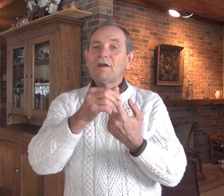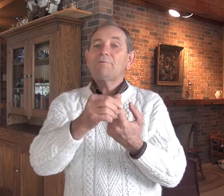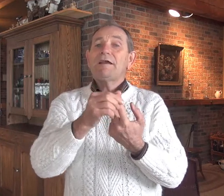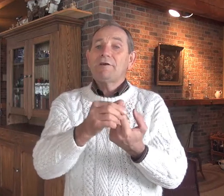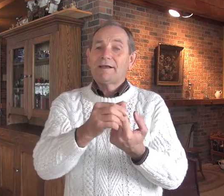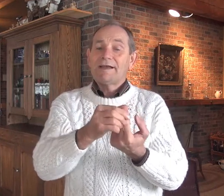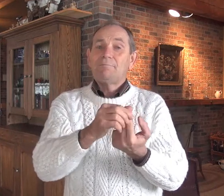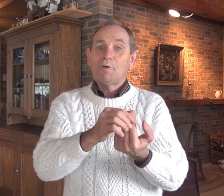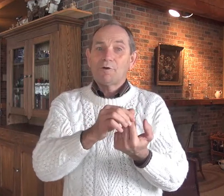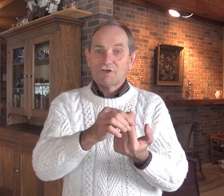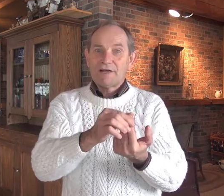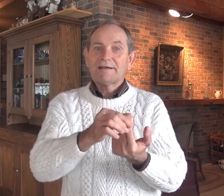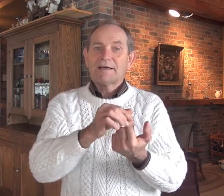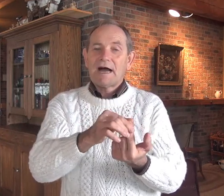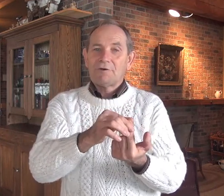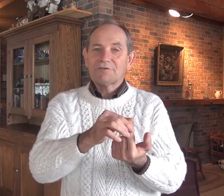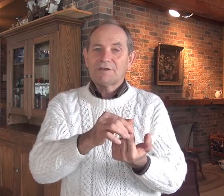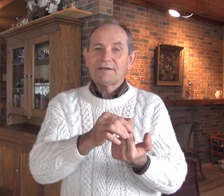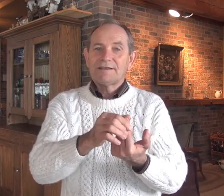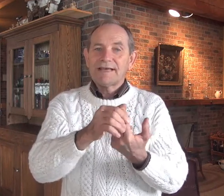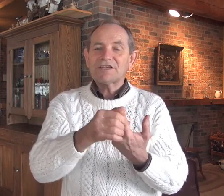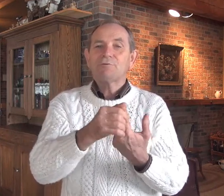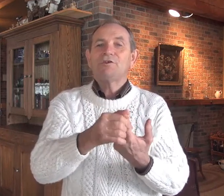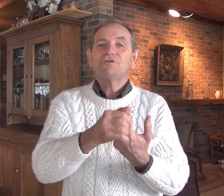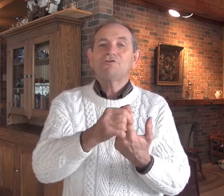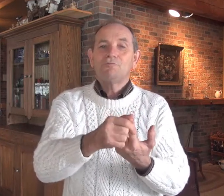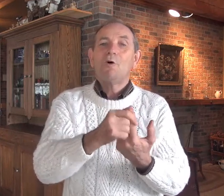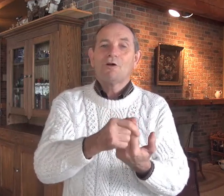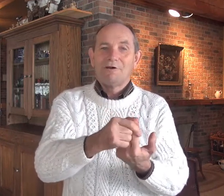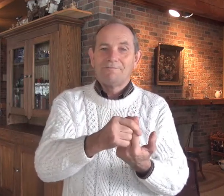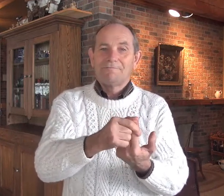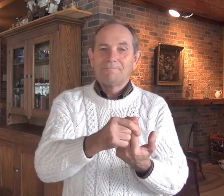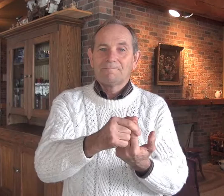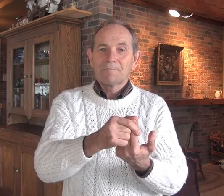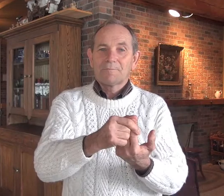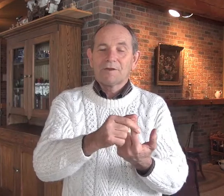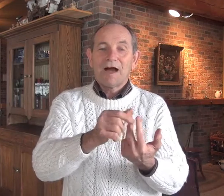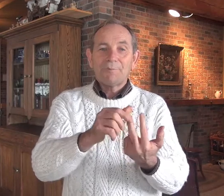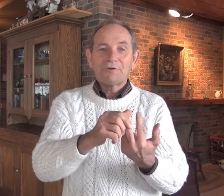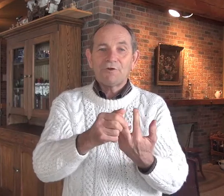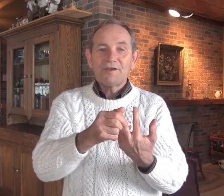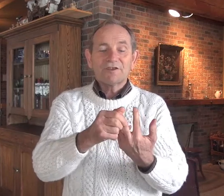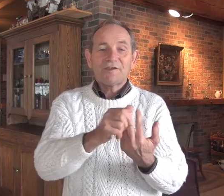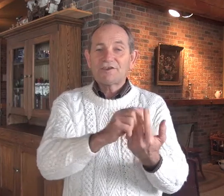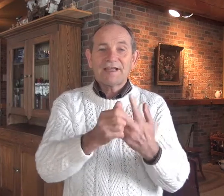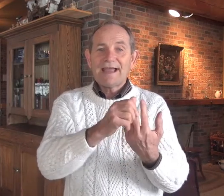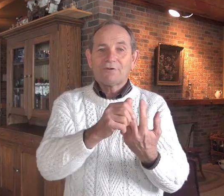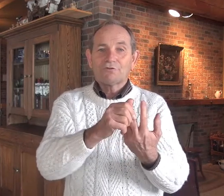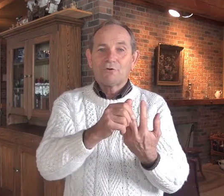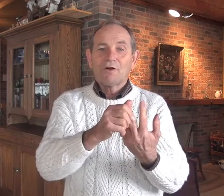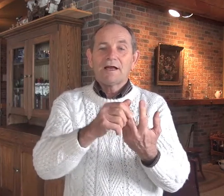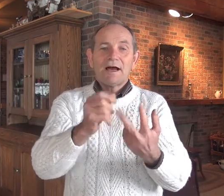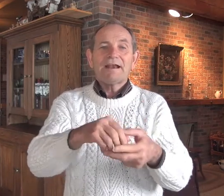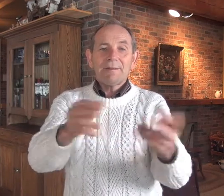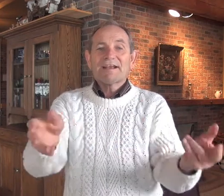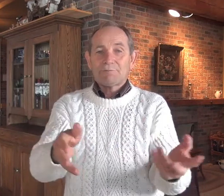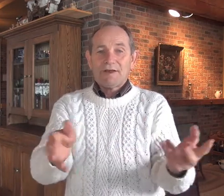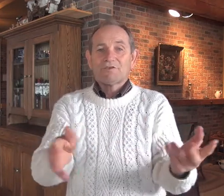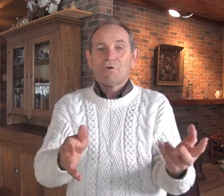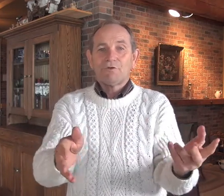really, really good at getting milk production out of cows, that's what you should do more of. Opportunities are things you can't control, how do you maximize those?